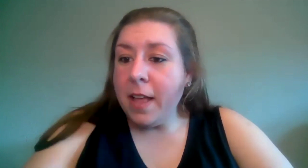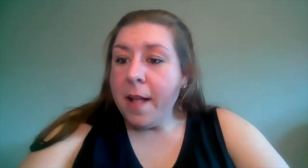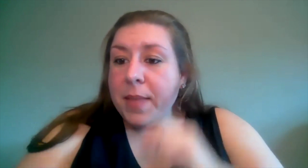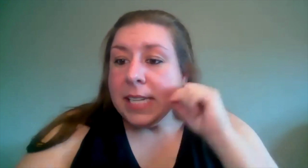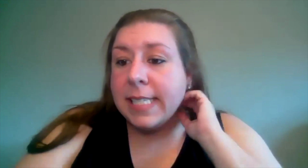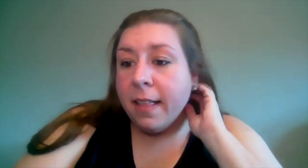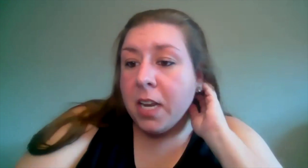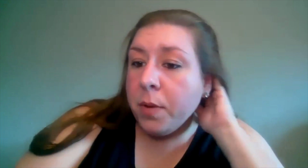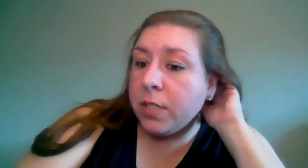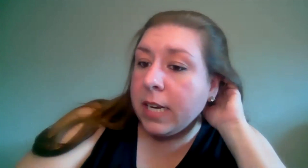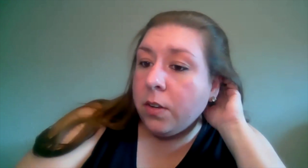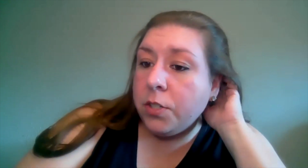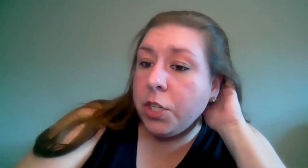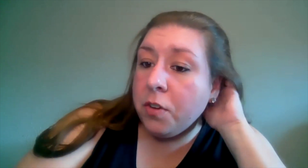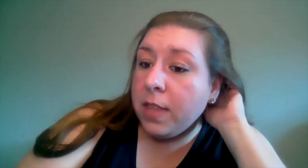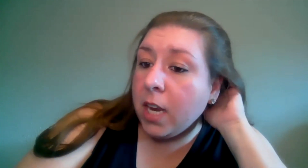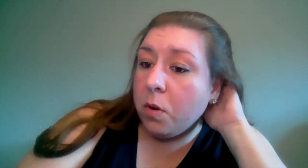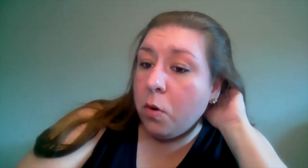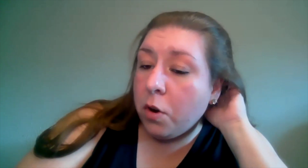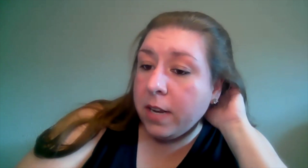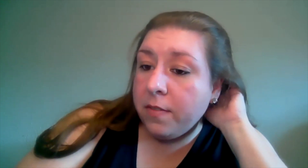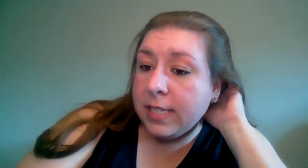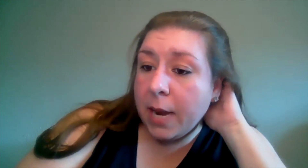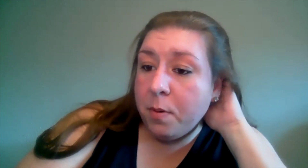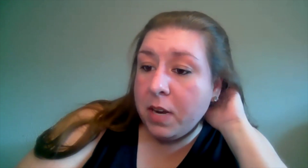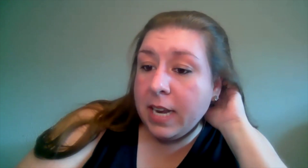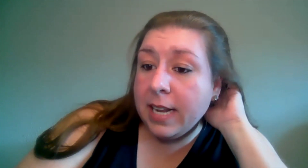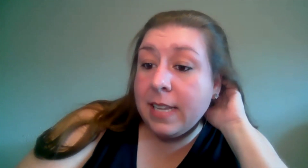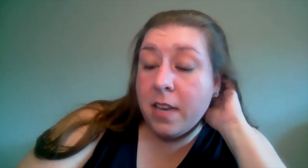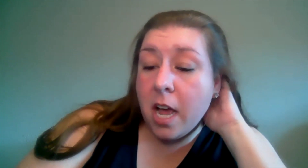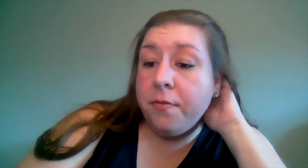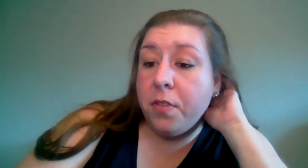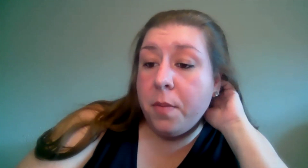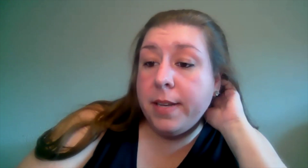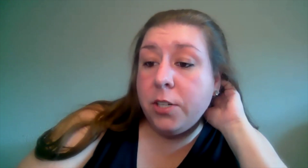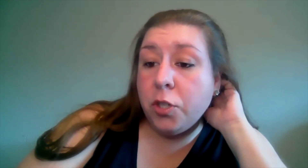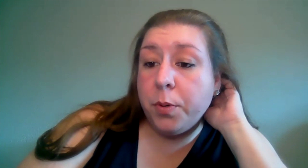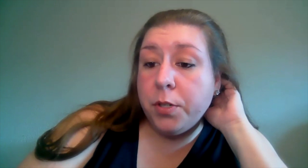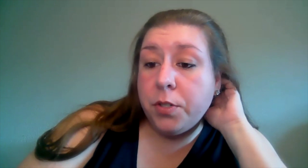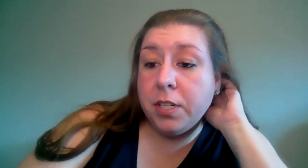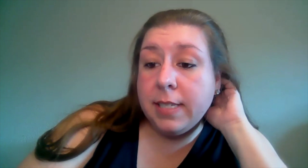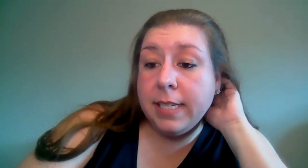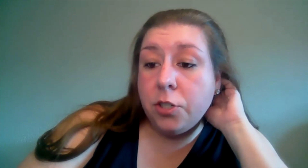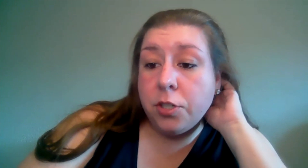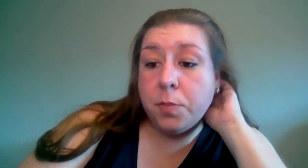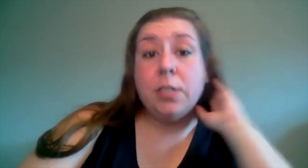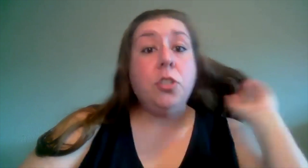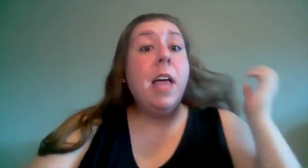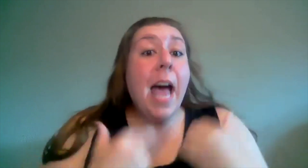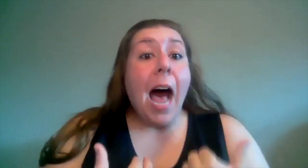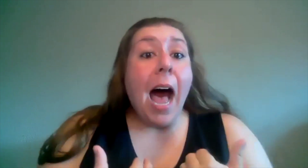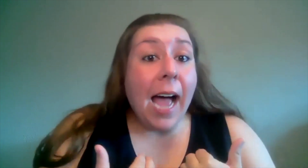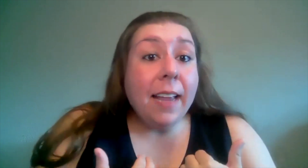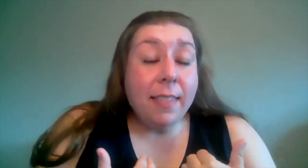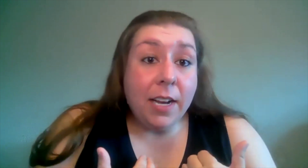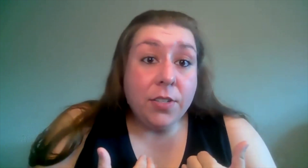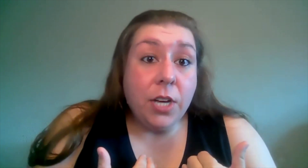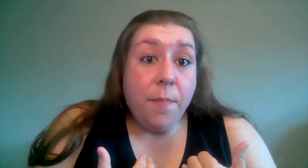and selling a music goal do you think a recording of this type of reading is enough for the potential producer to see a show's potential i think so